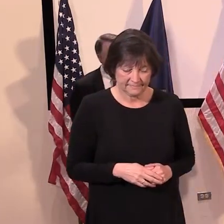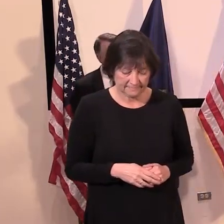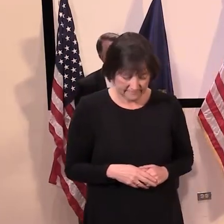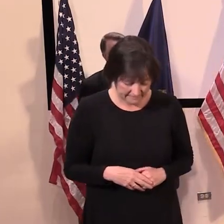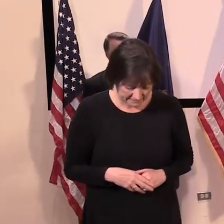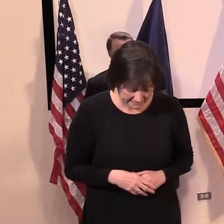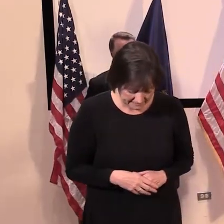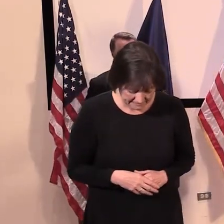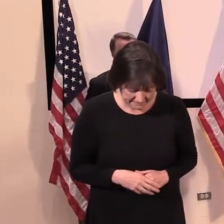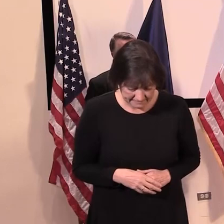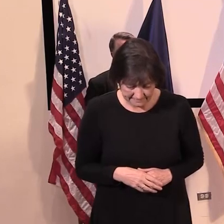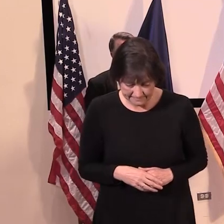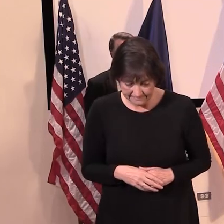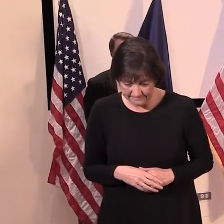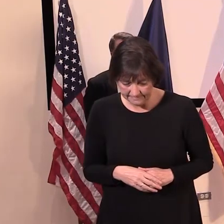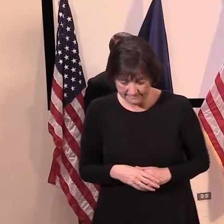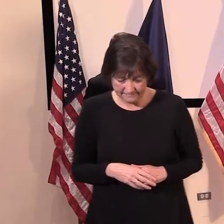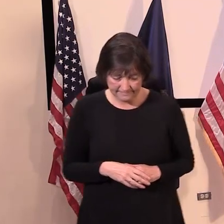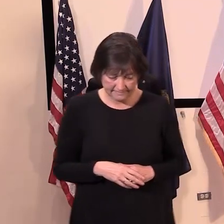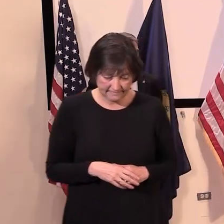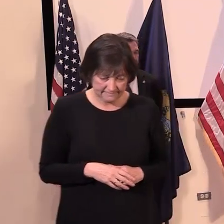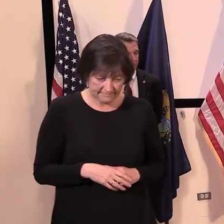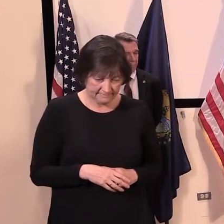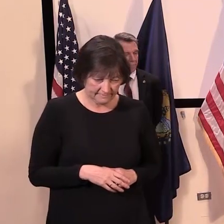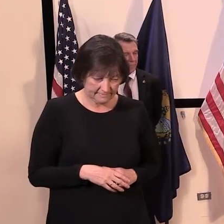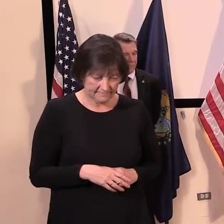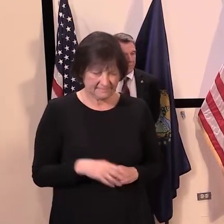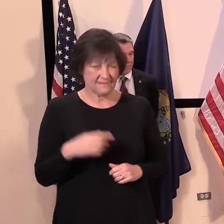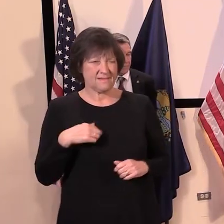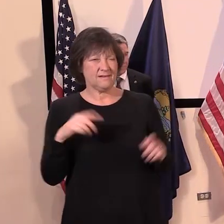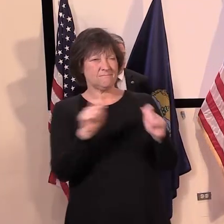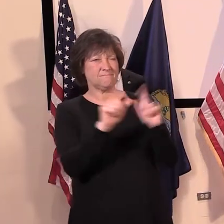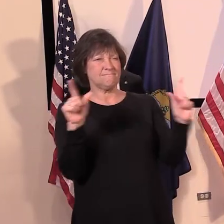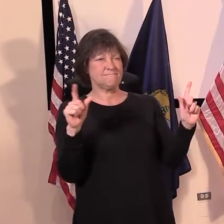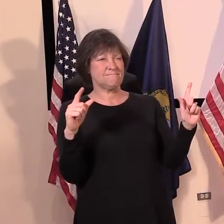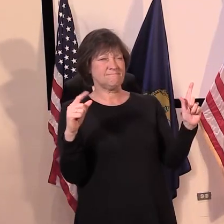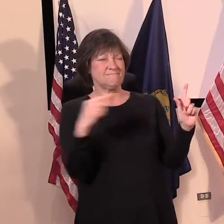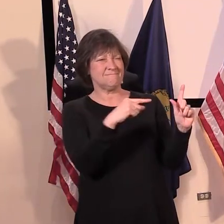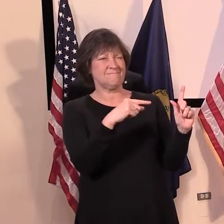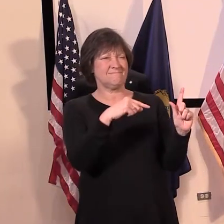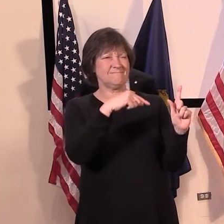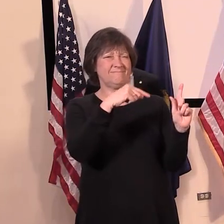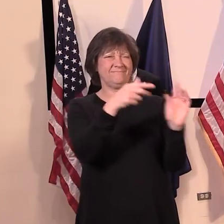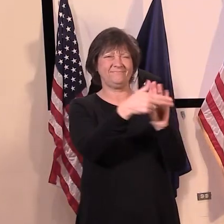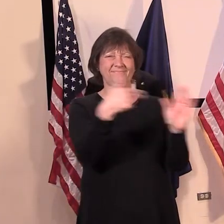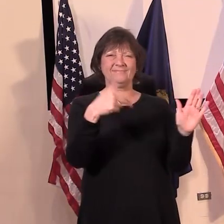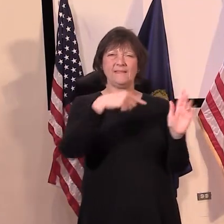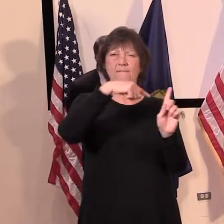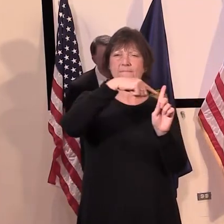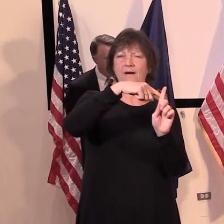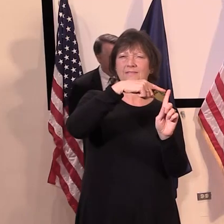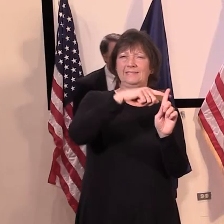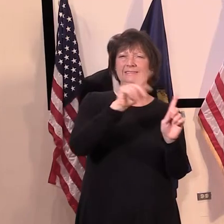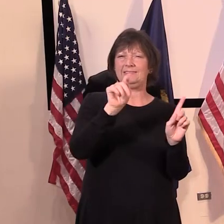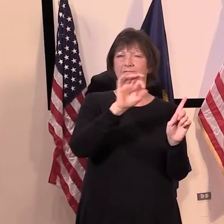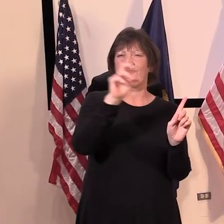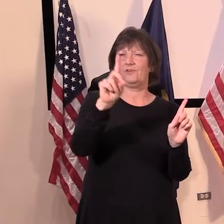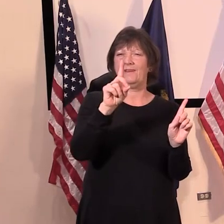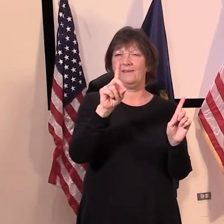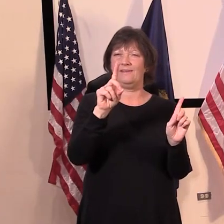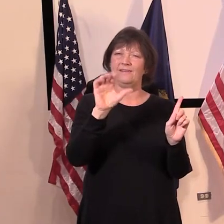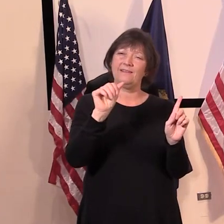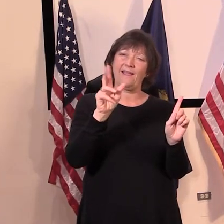the slide labeled positive trend active cases in Vermont. And I noticed that,